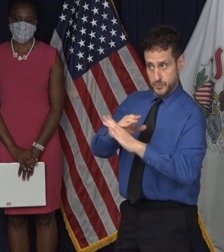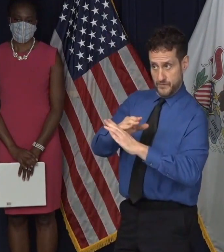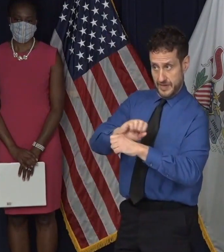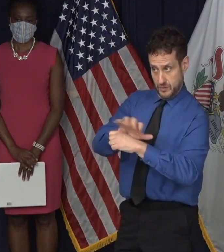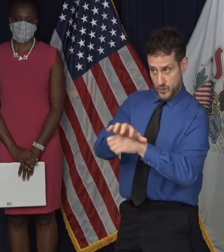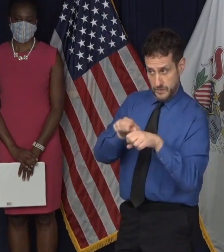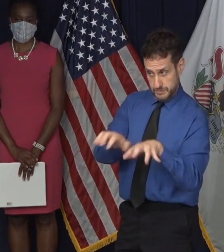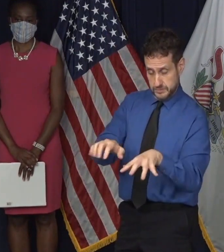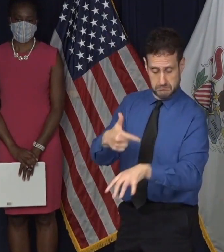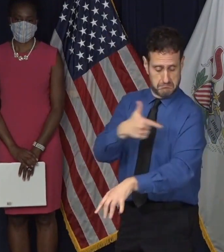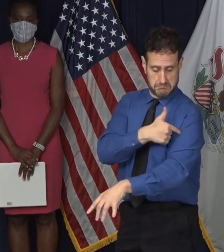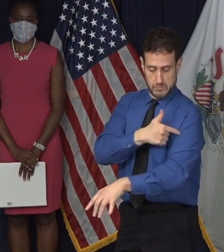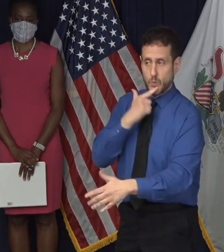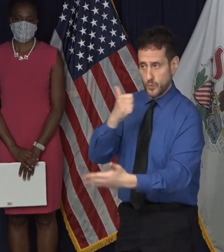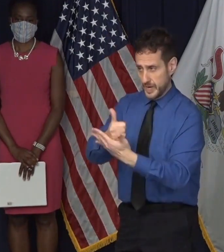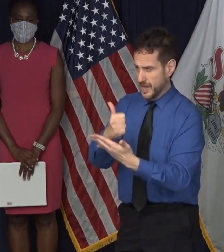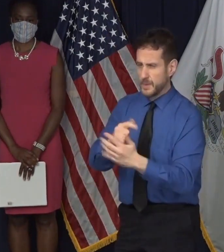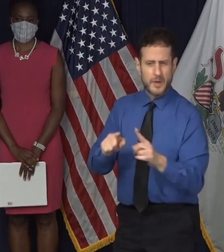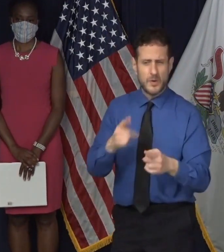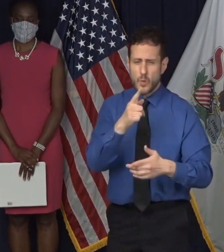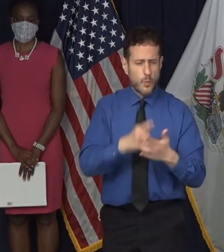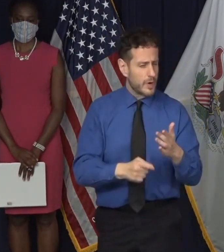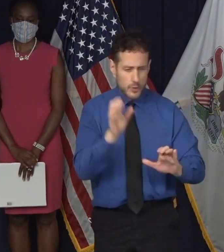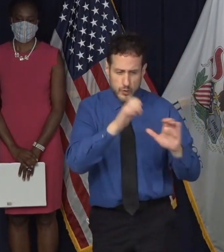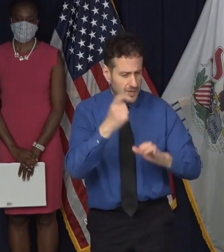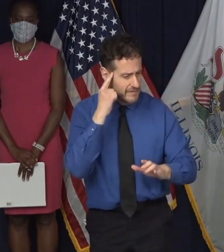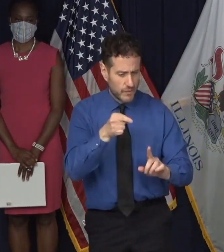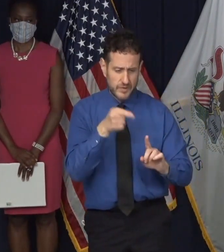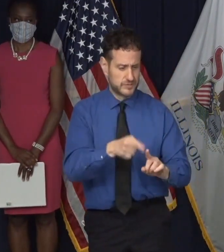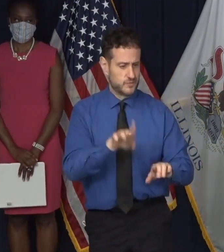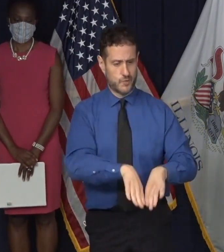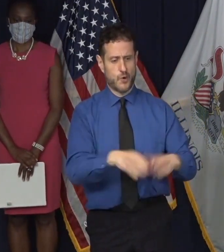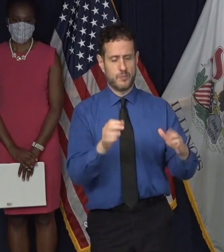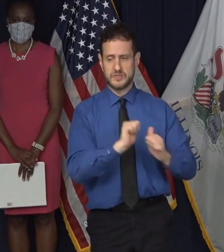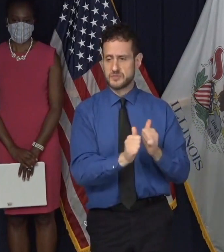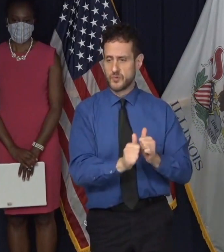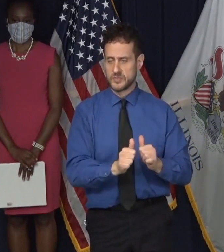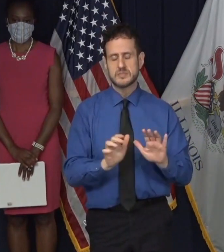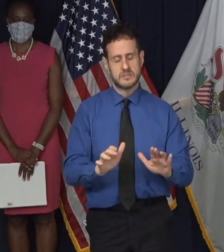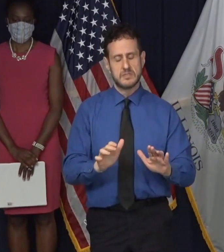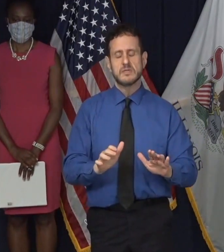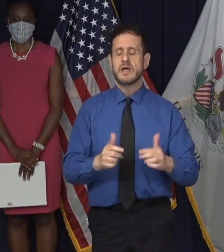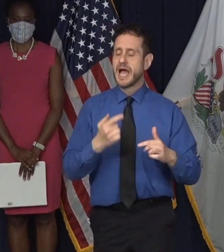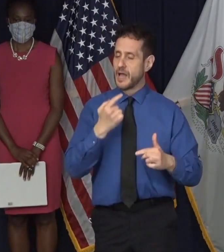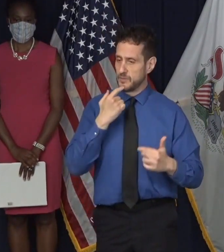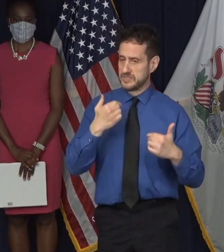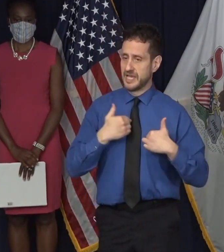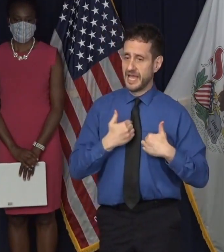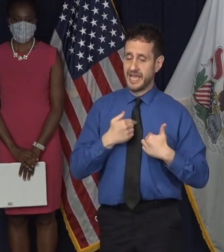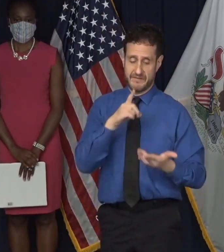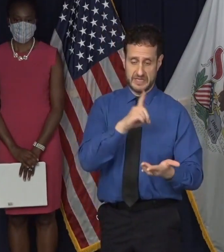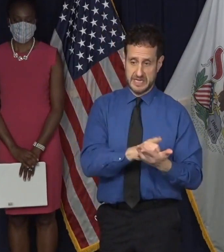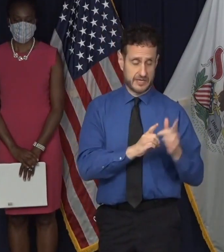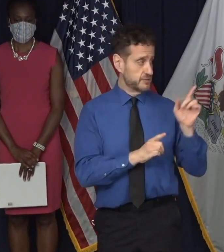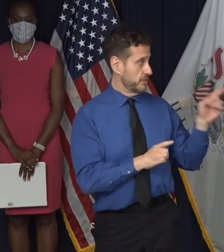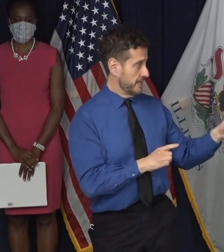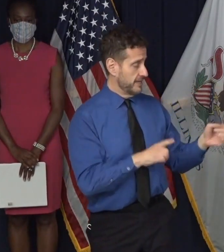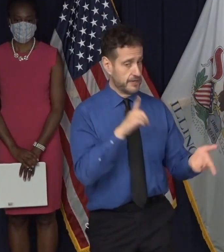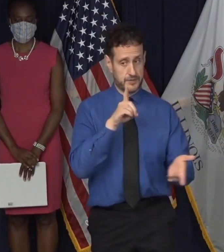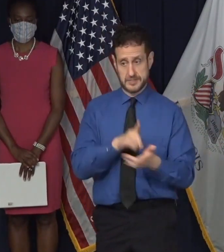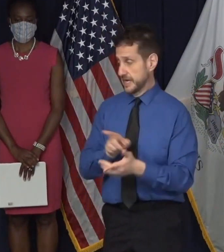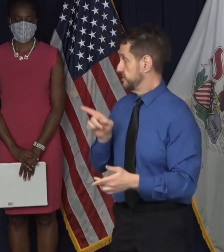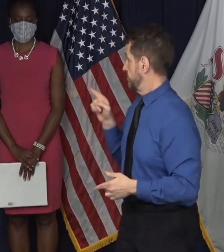May I, if I appreciate your question and I know where you're going and I guess I would say I have two doctors behind me. I am listening to